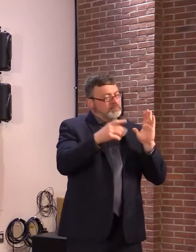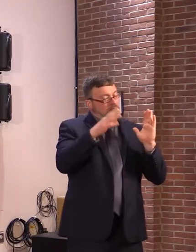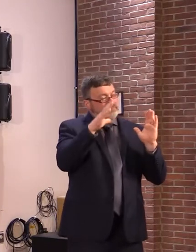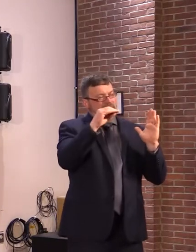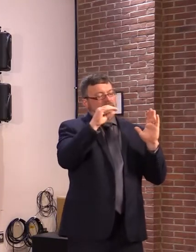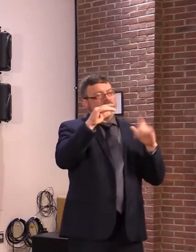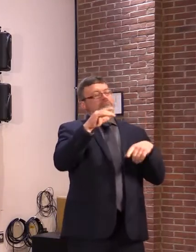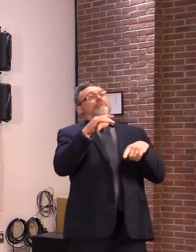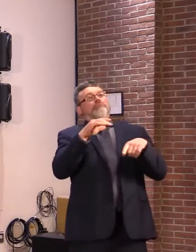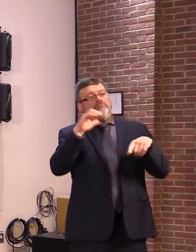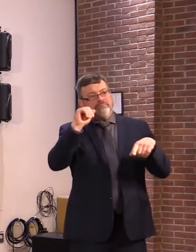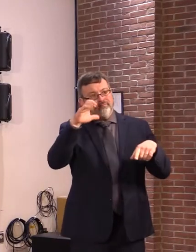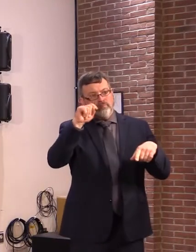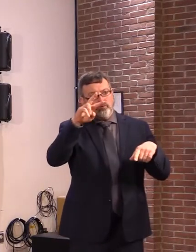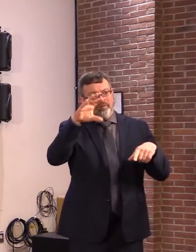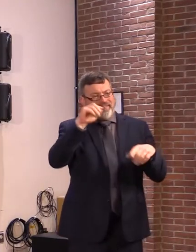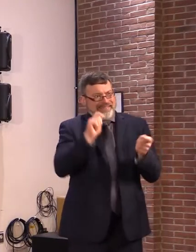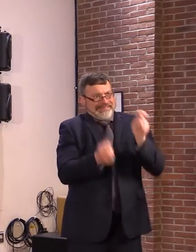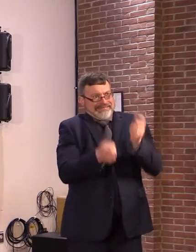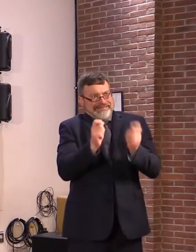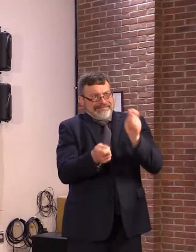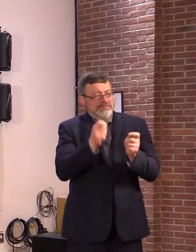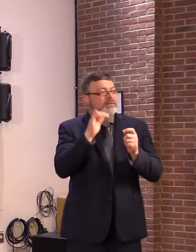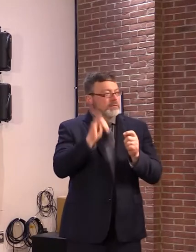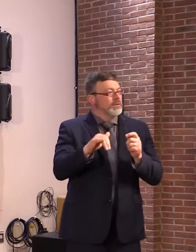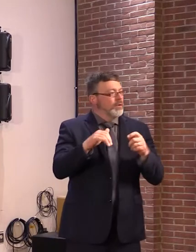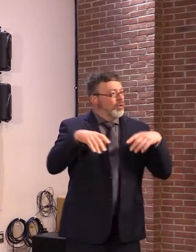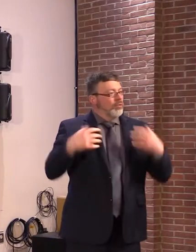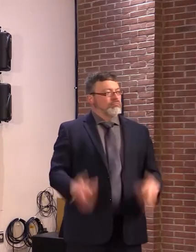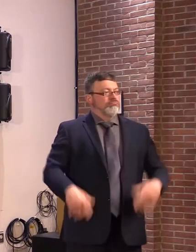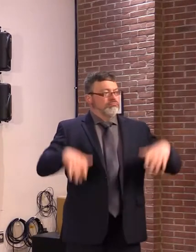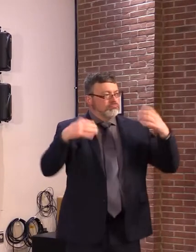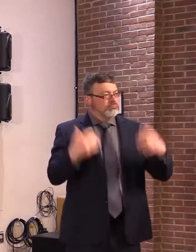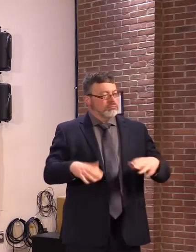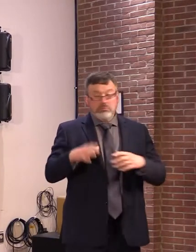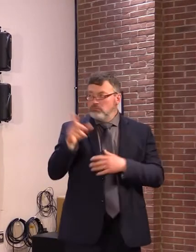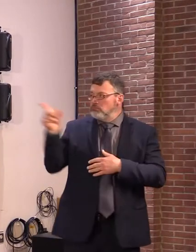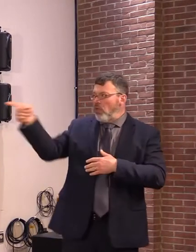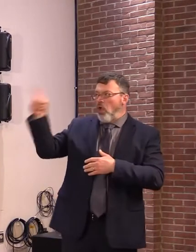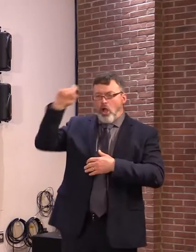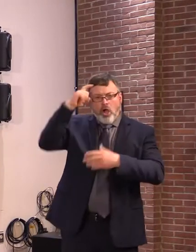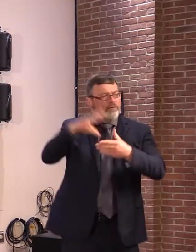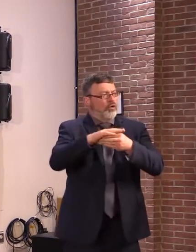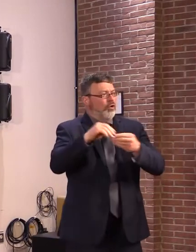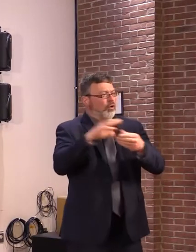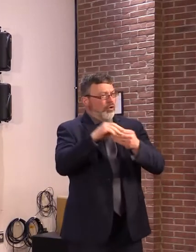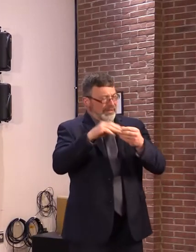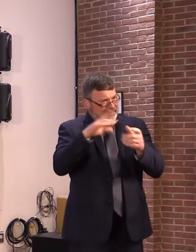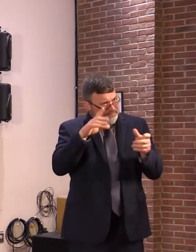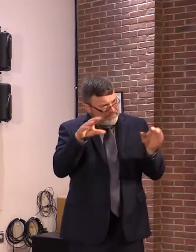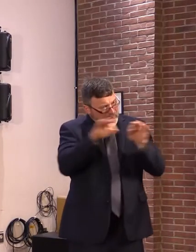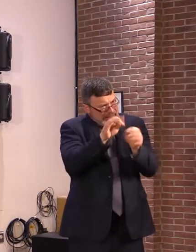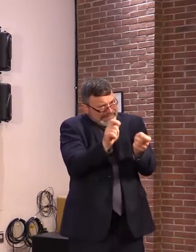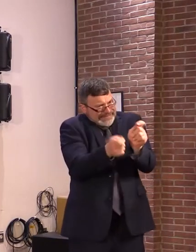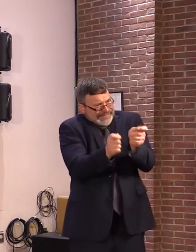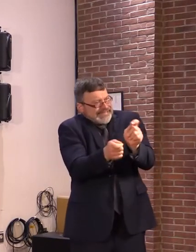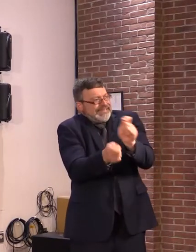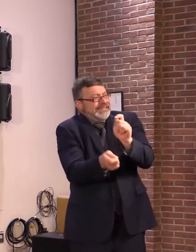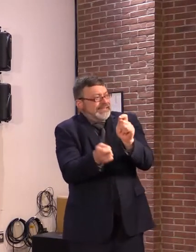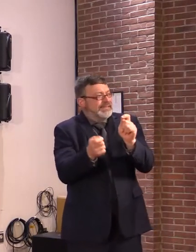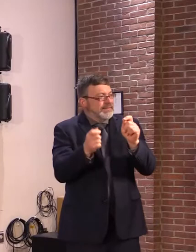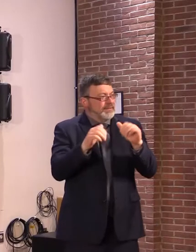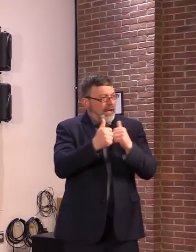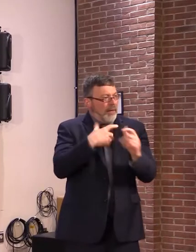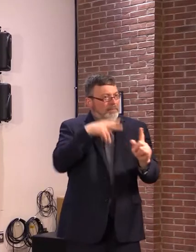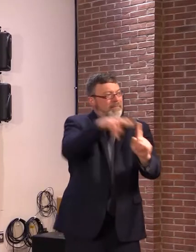The governor, the legislature have dealt with the financial side. They have allocated a record number of resources at building houses. But when the cost of building a house